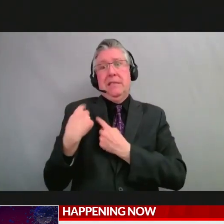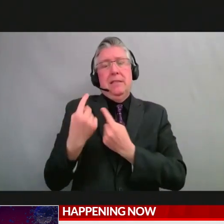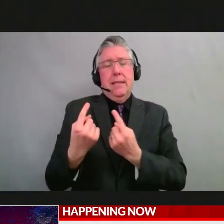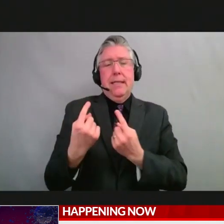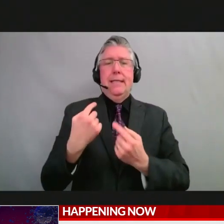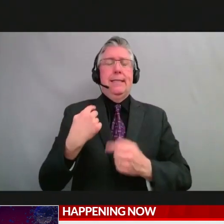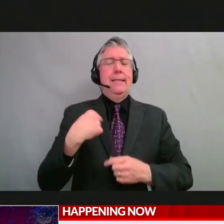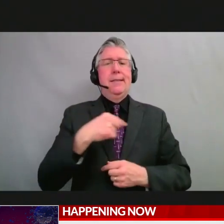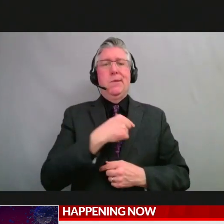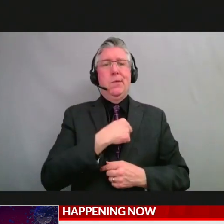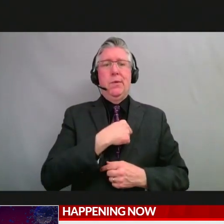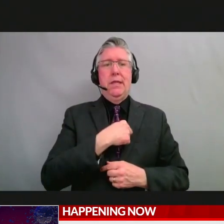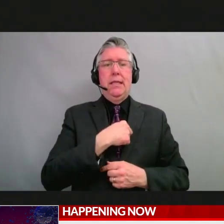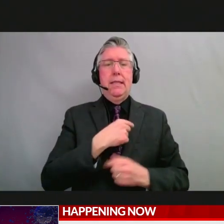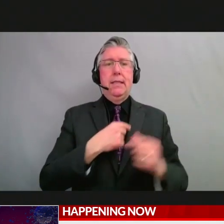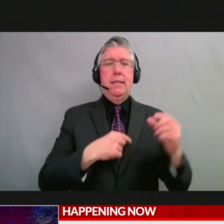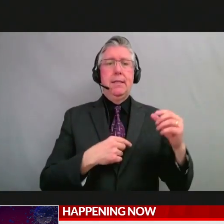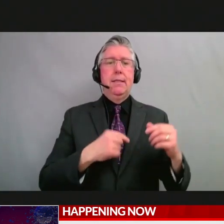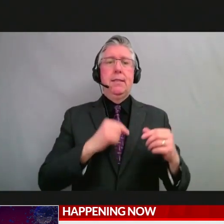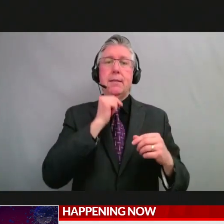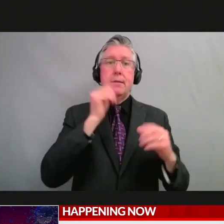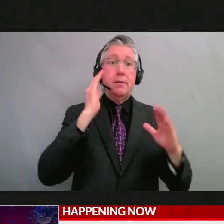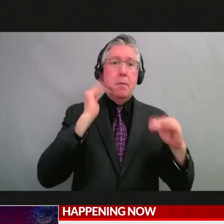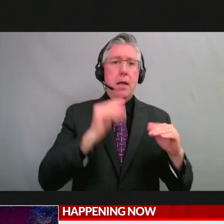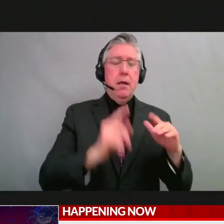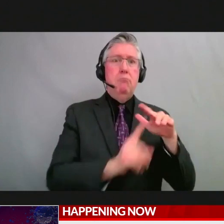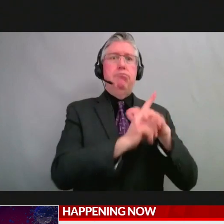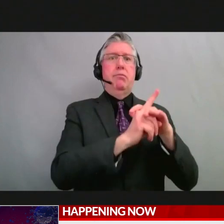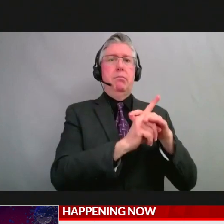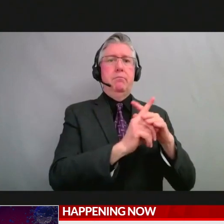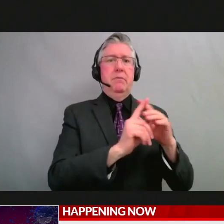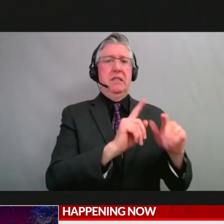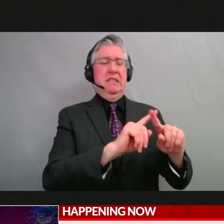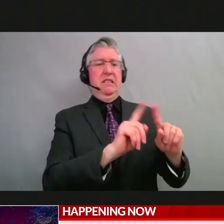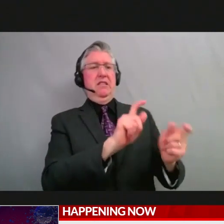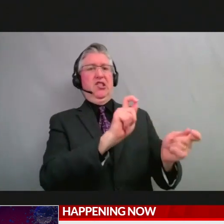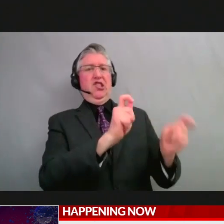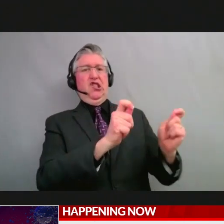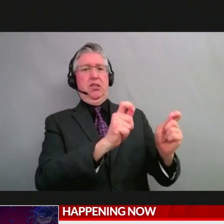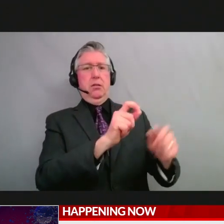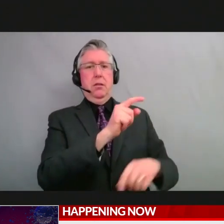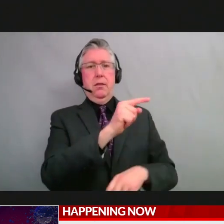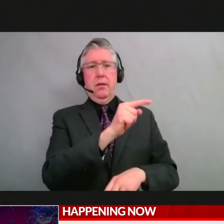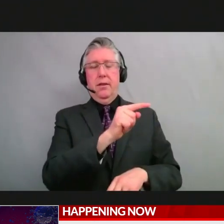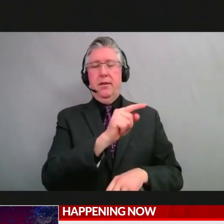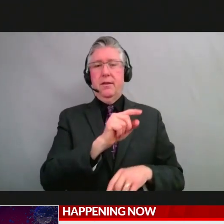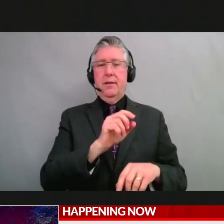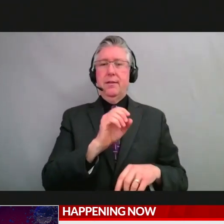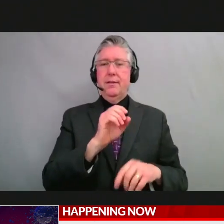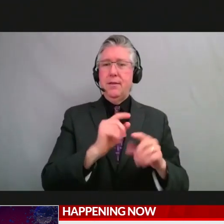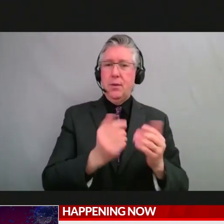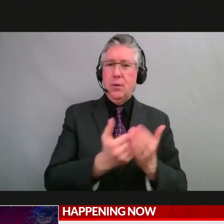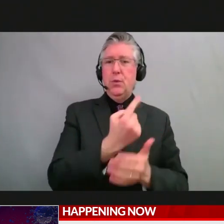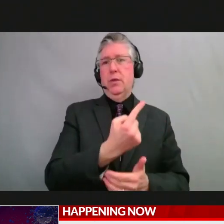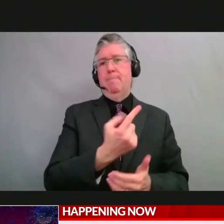variant has popped up. And so we're going to have to be nimble and prepared to respond to any number of different things.